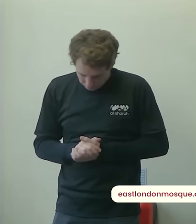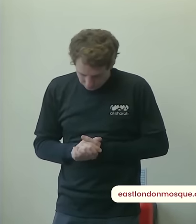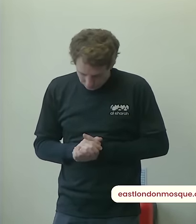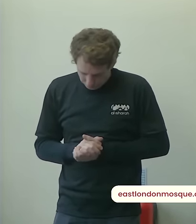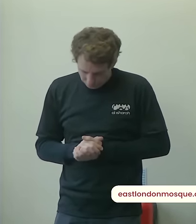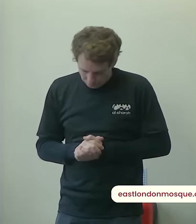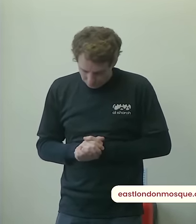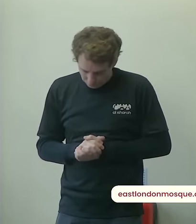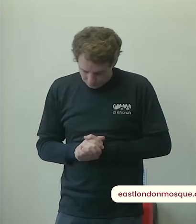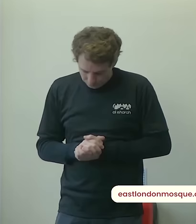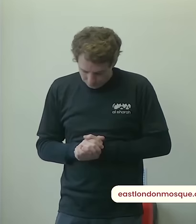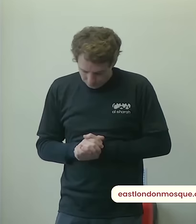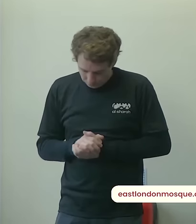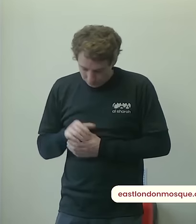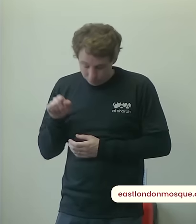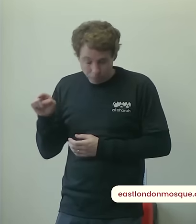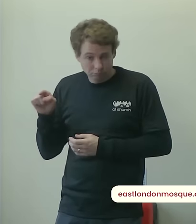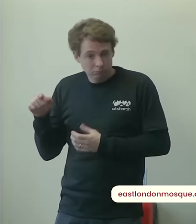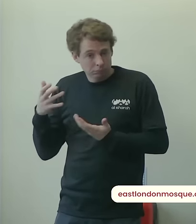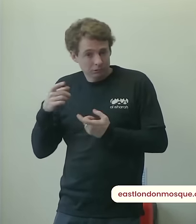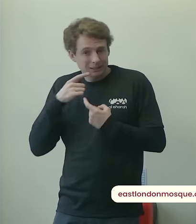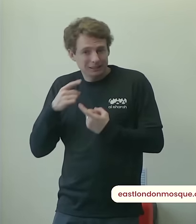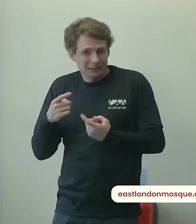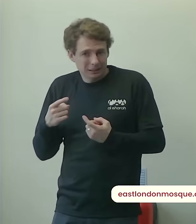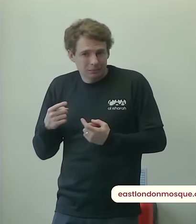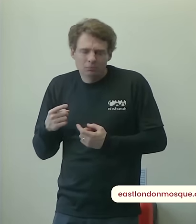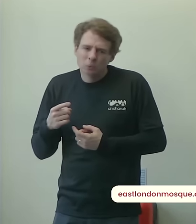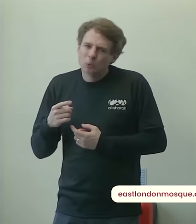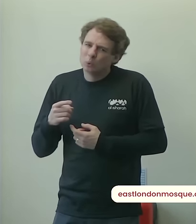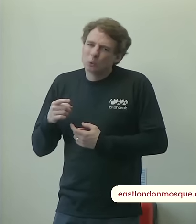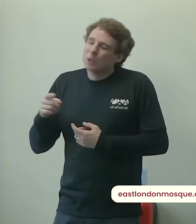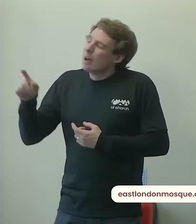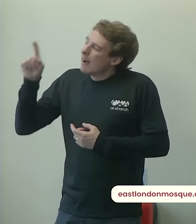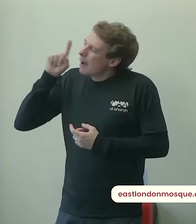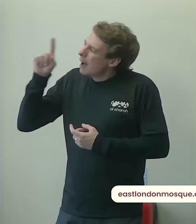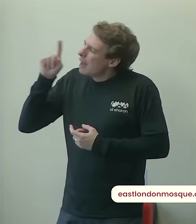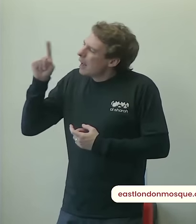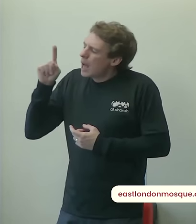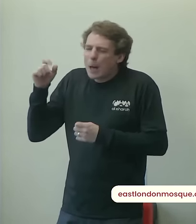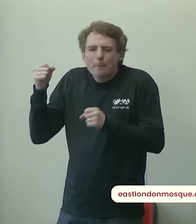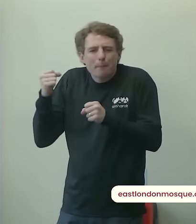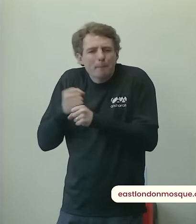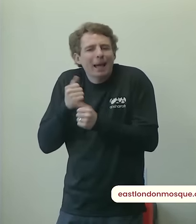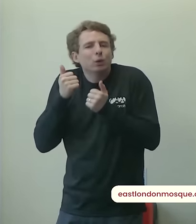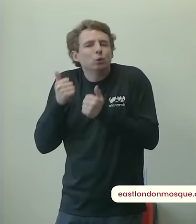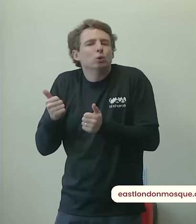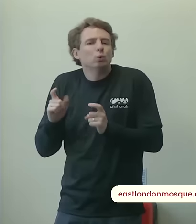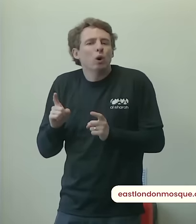oh allah make good for us our faith because it is the main issue